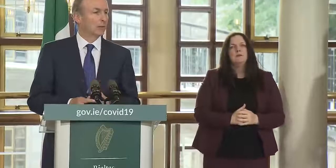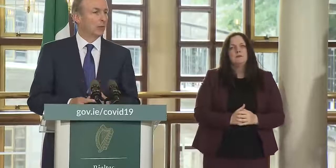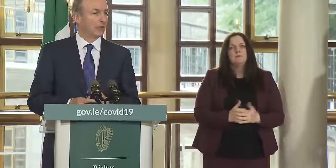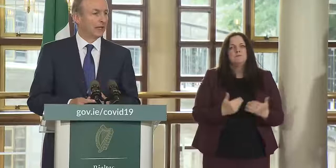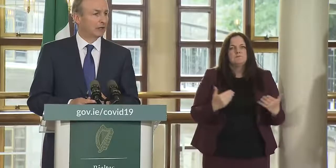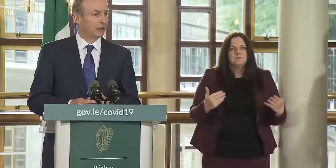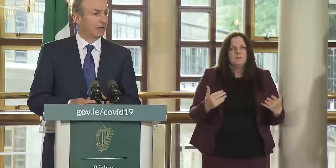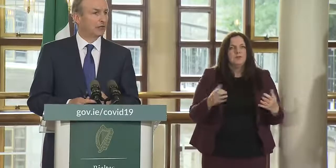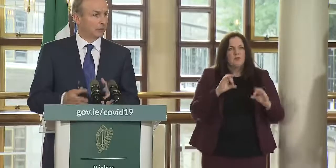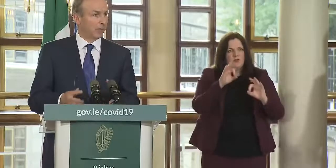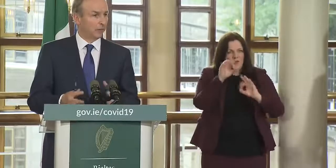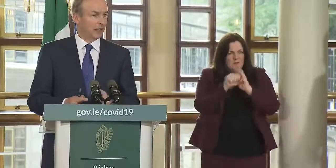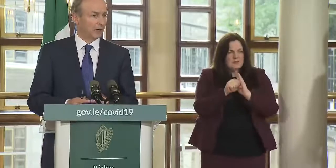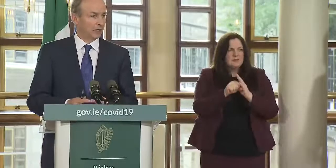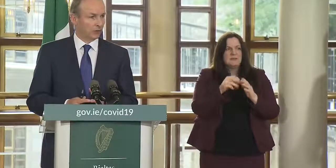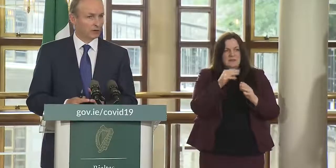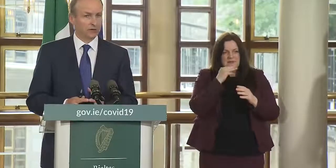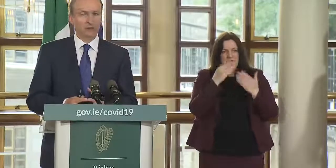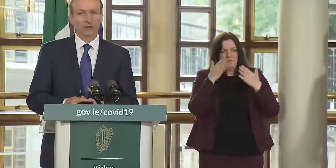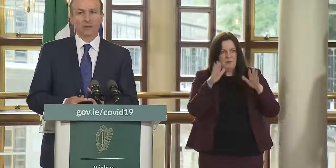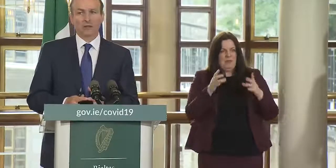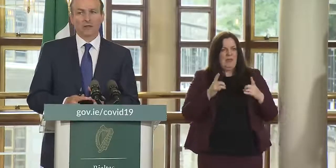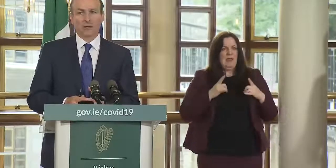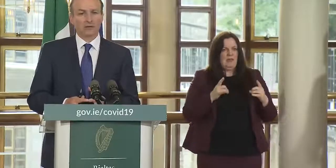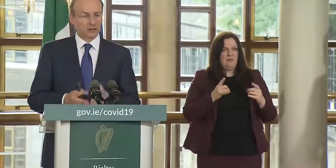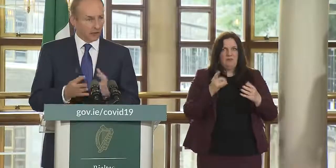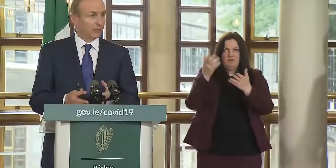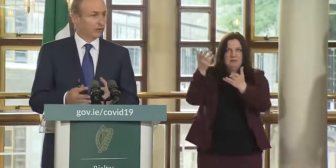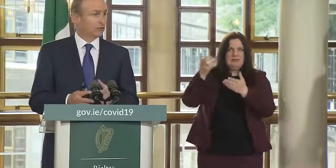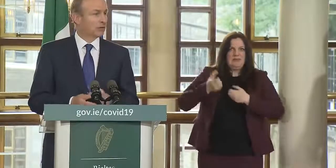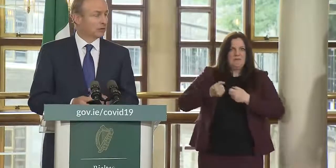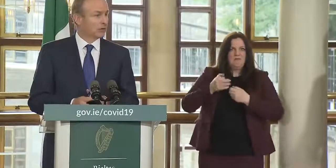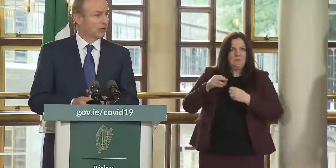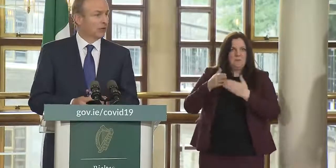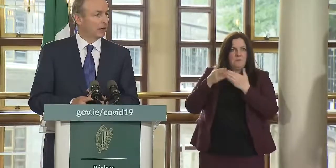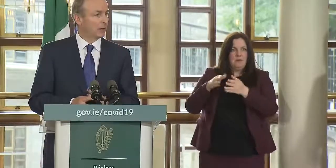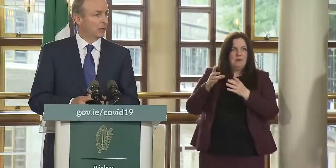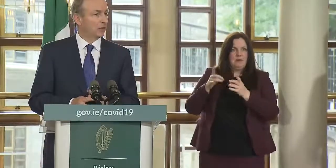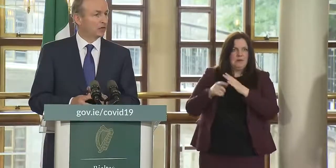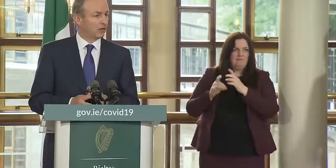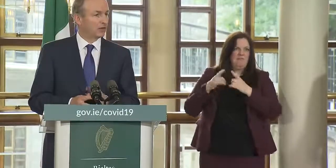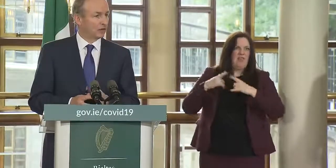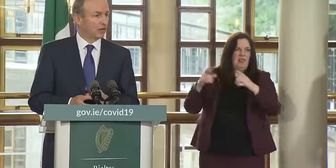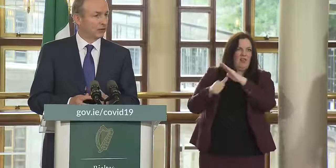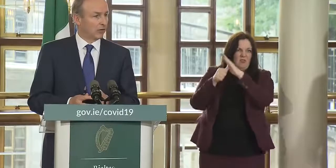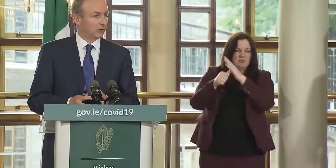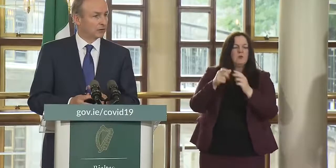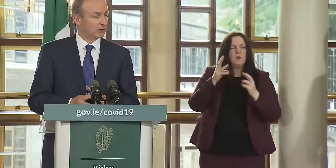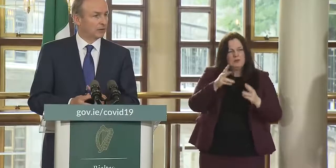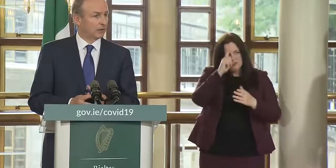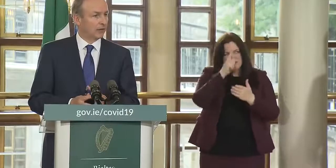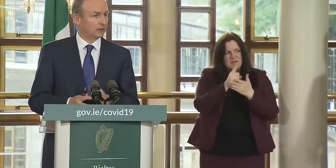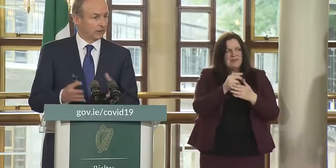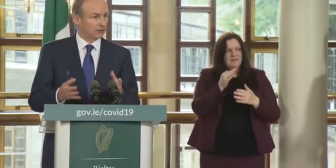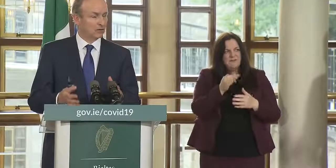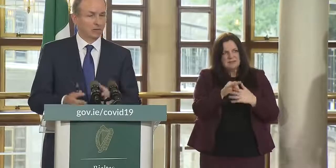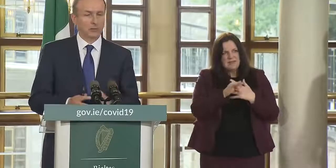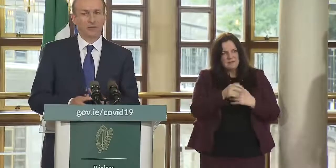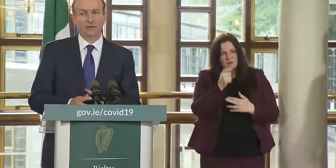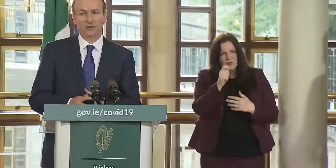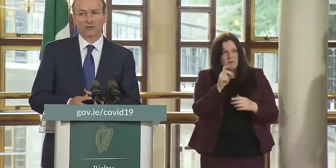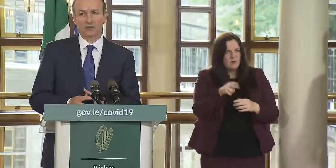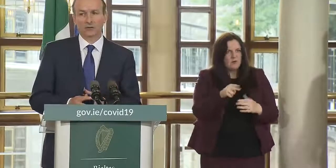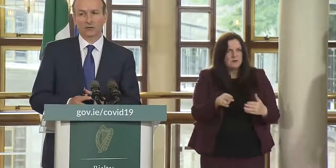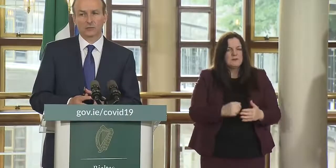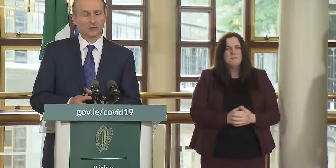public health advice from the public health authorities determines uh whether it's safe to travel or not and to